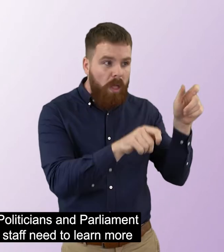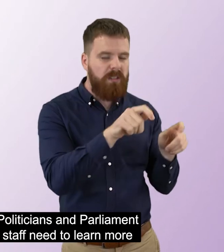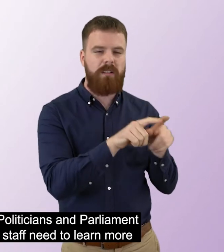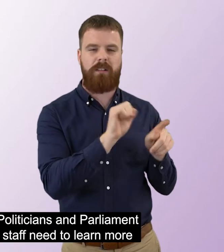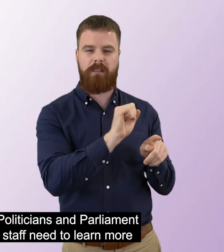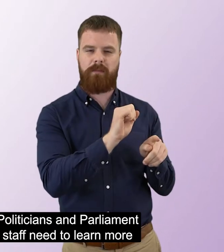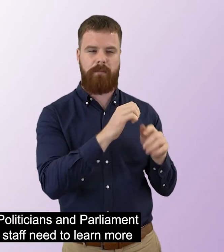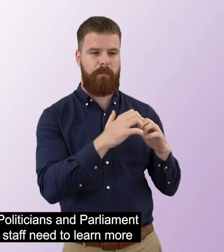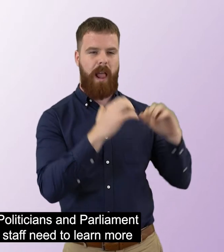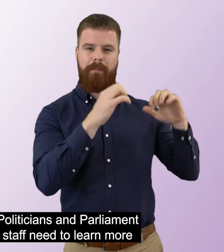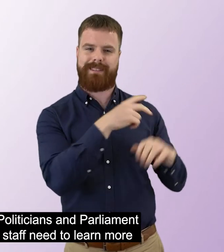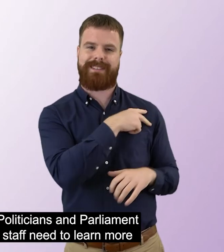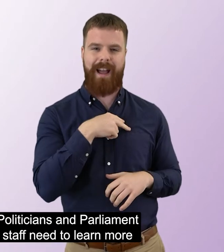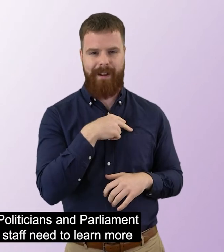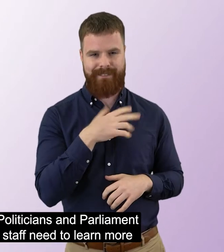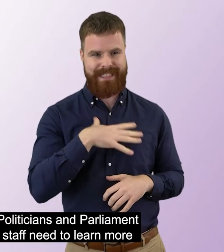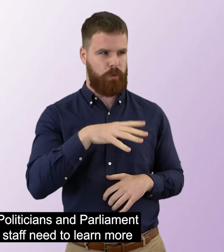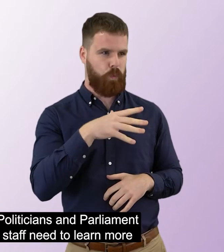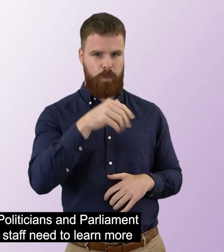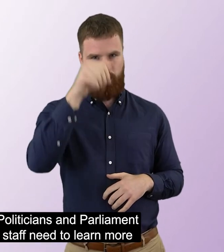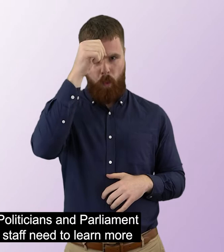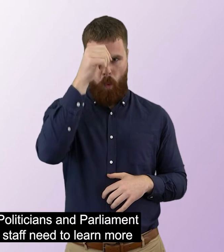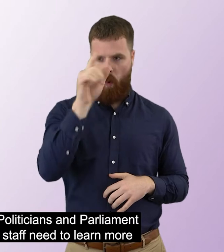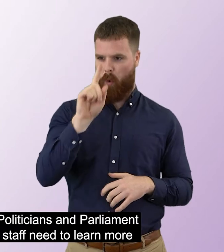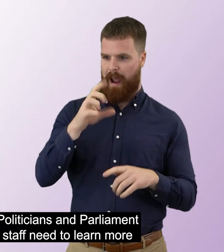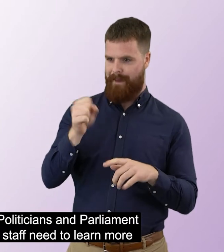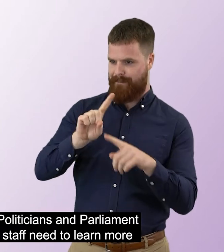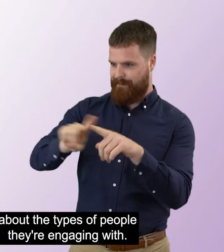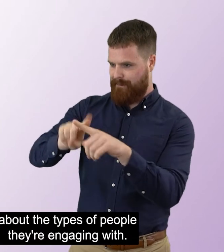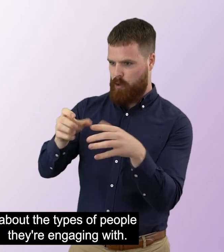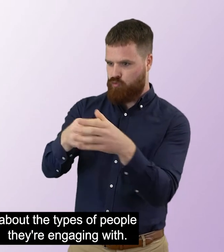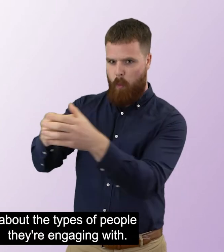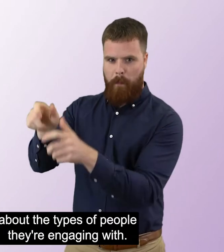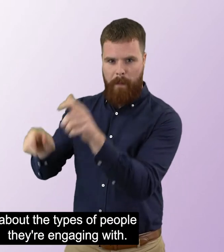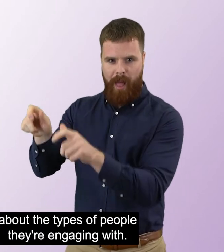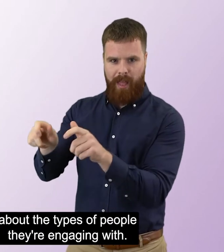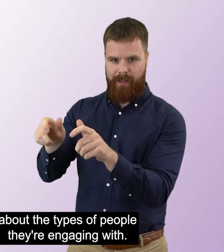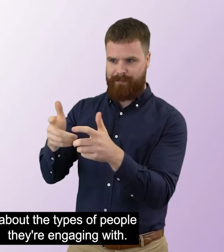Politicians and Parliament staff need to learn more about the types of people they are engaging with.